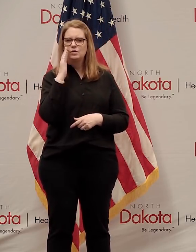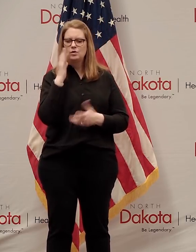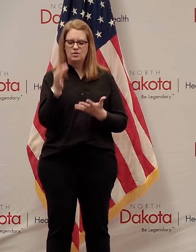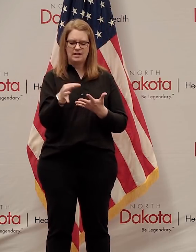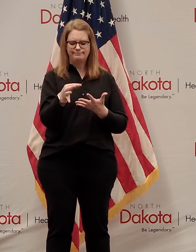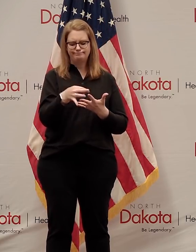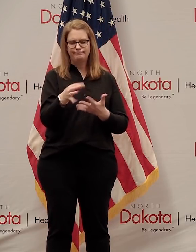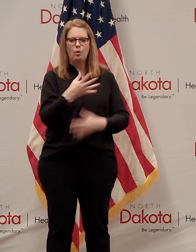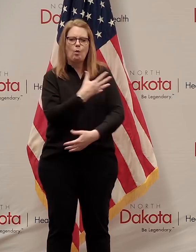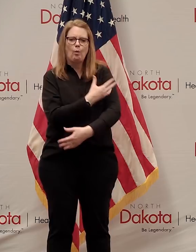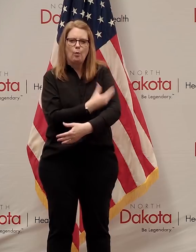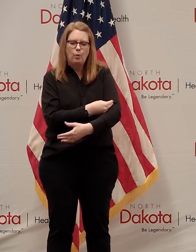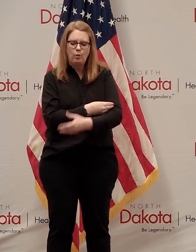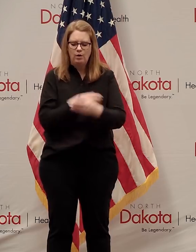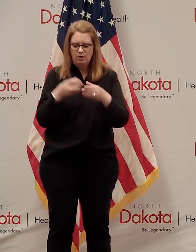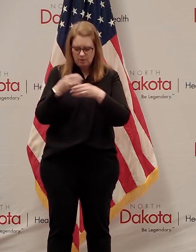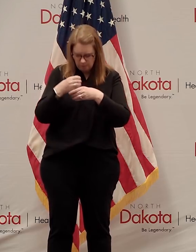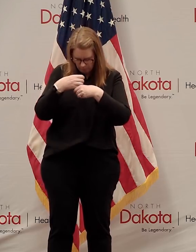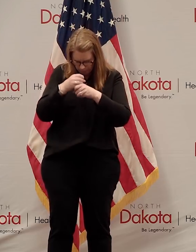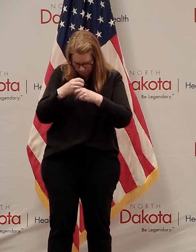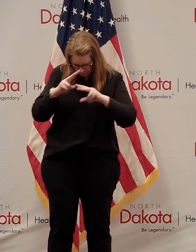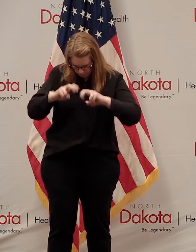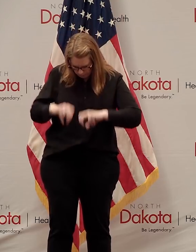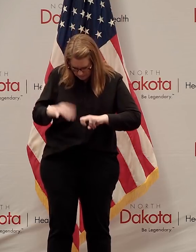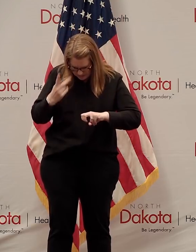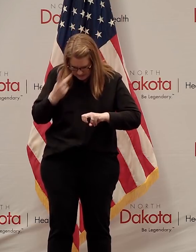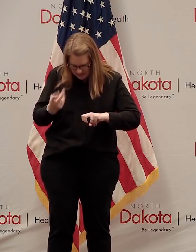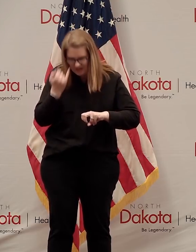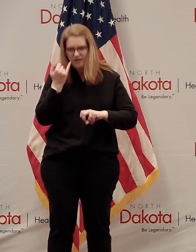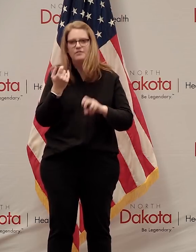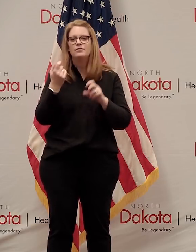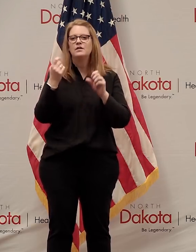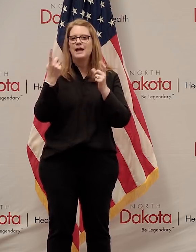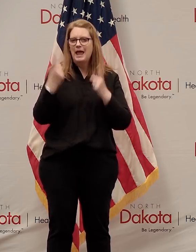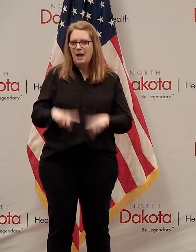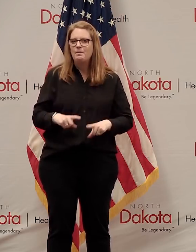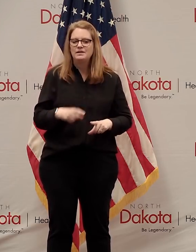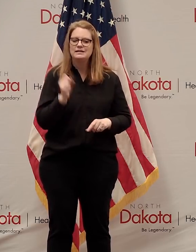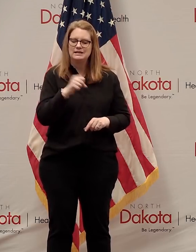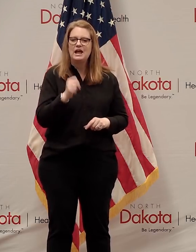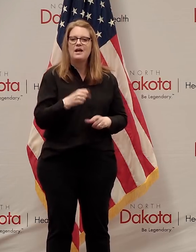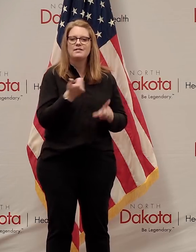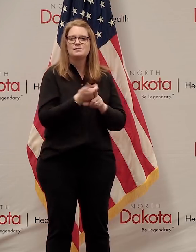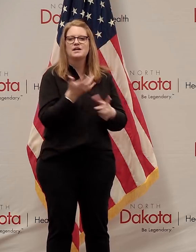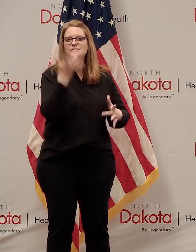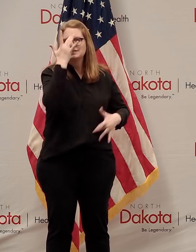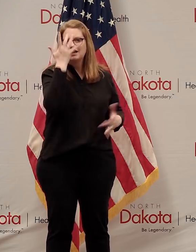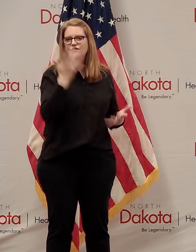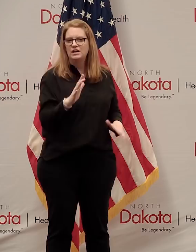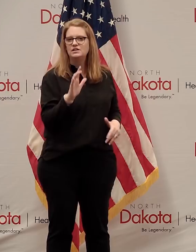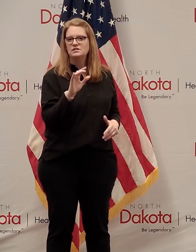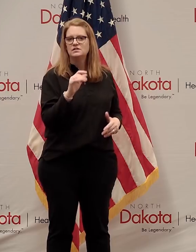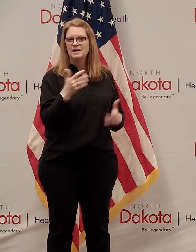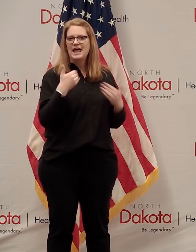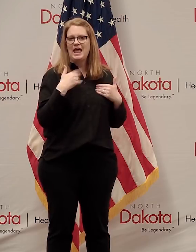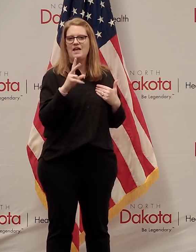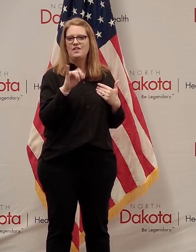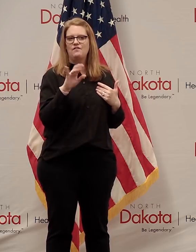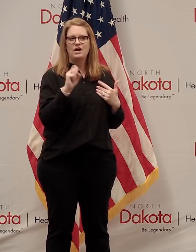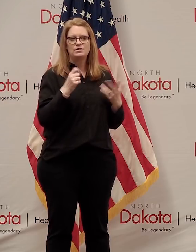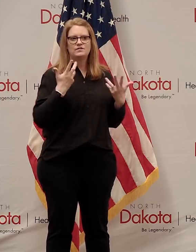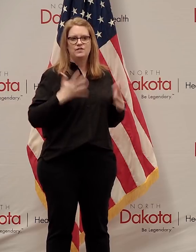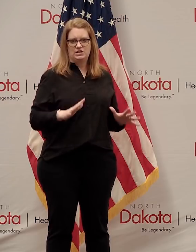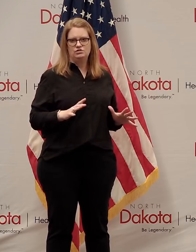conclusivity if you've had the virus before. And that is useful to a degree